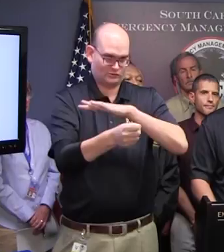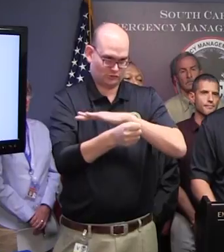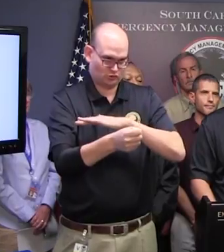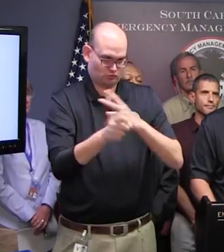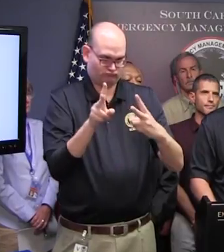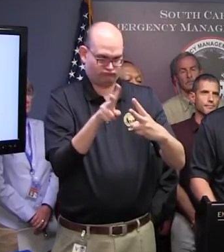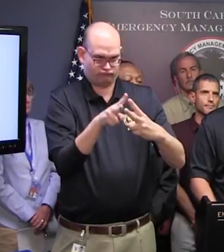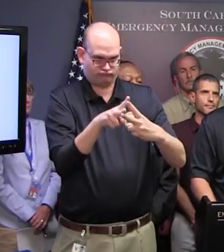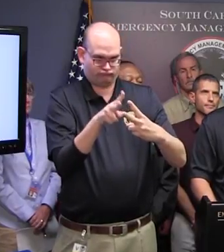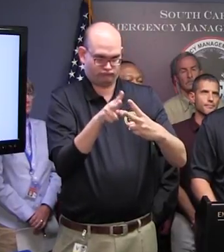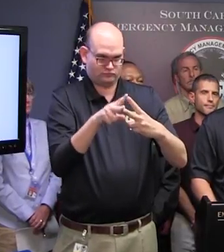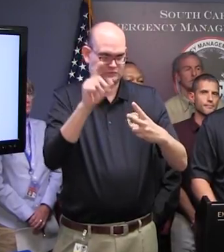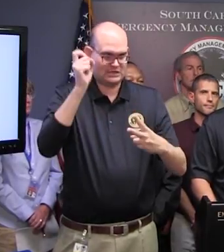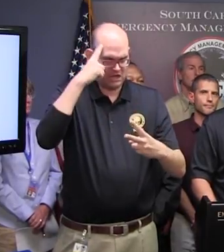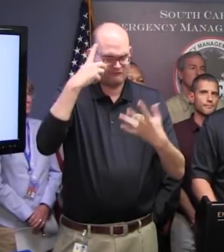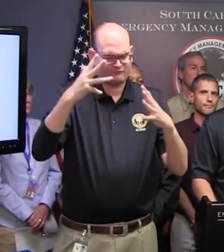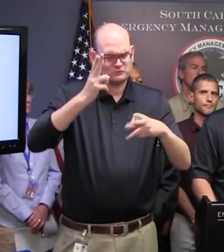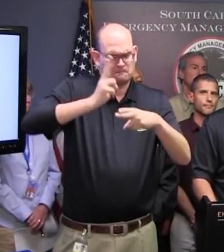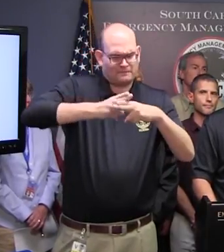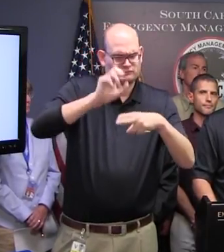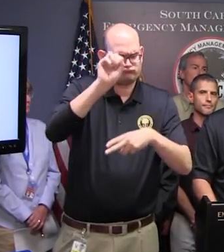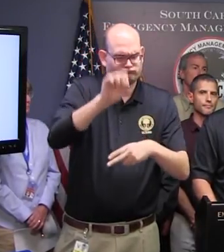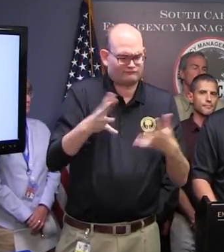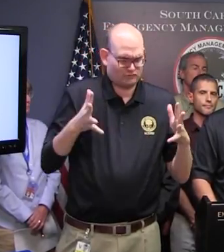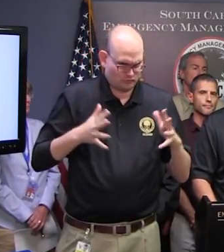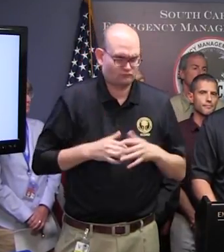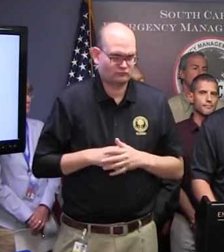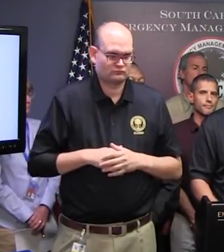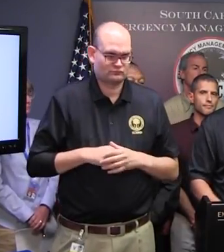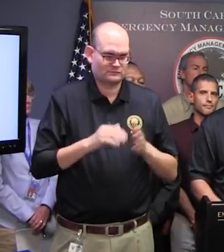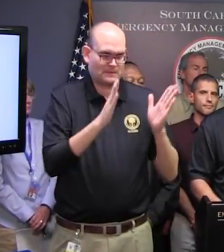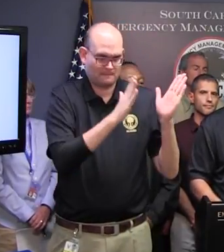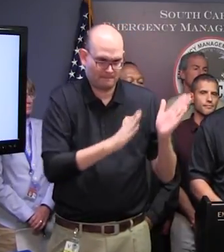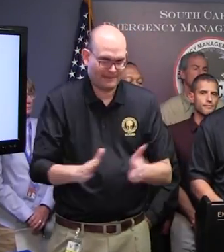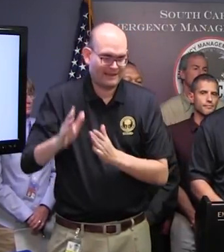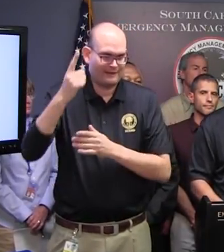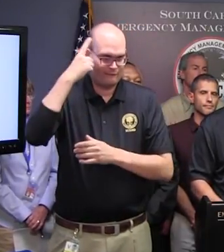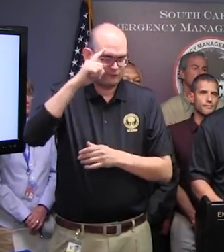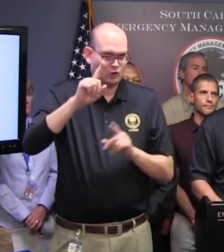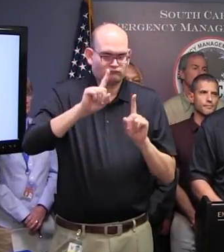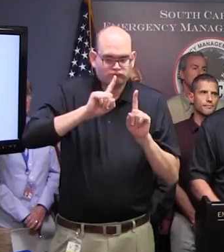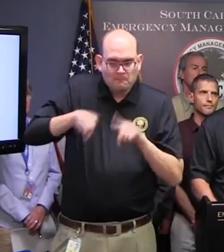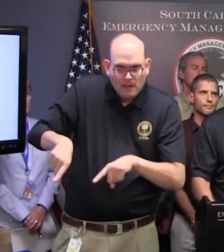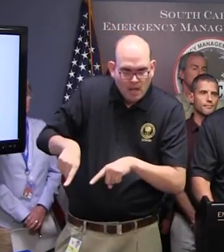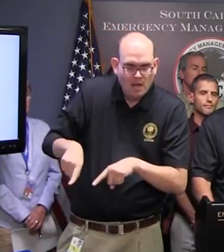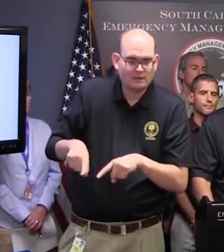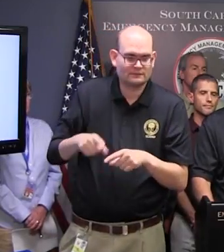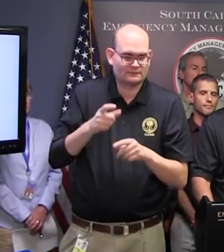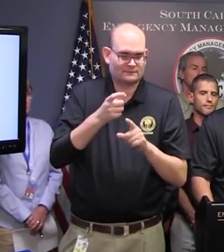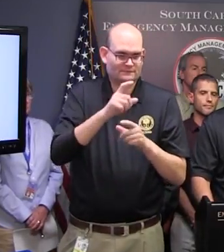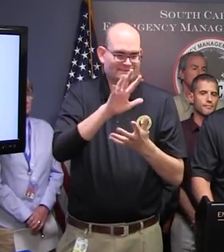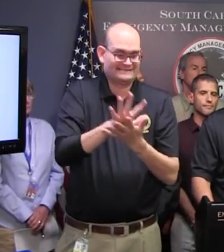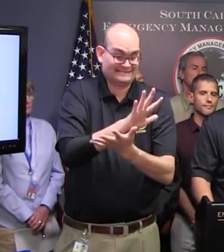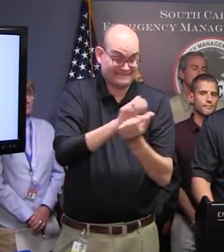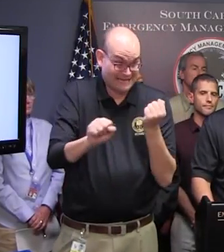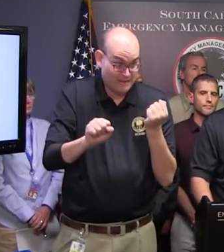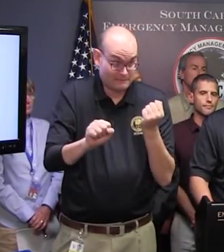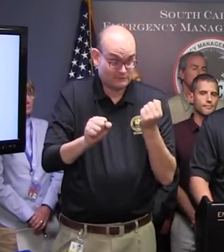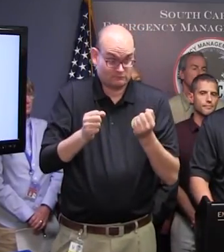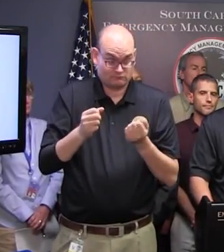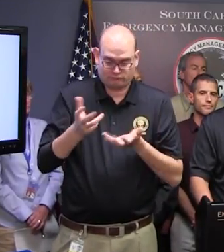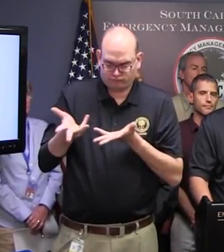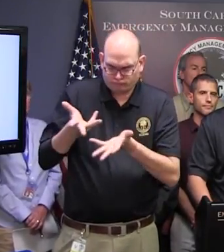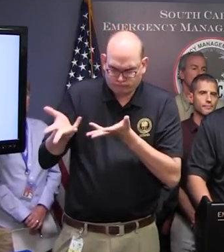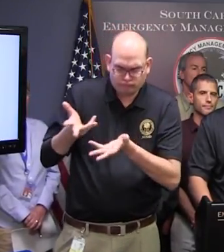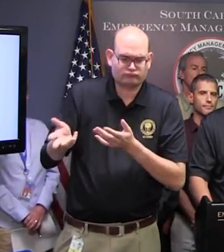Governor talked about. Also for planning for response operations and damage assessment over the next several days. And we're prepared to